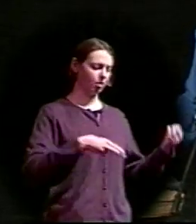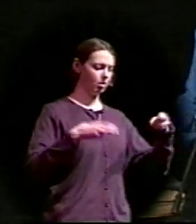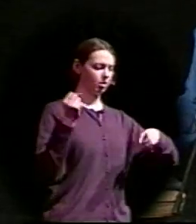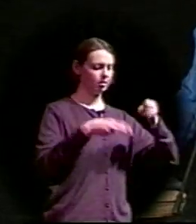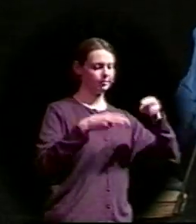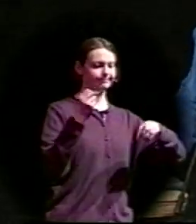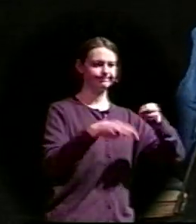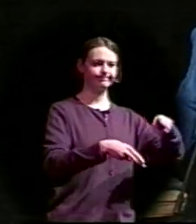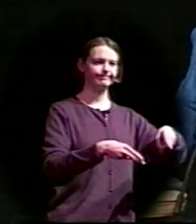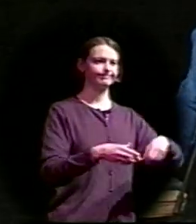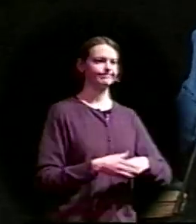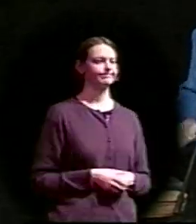Well, you know,